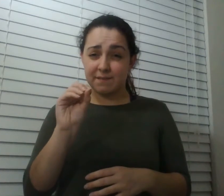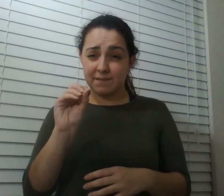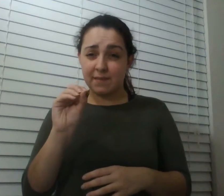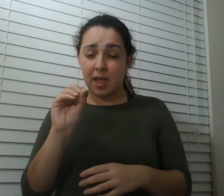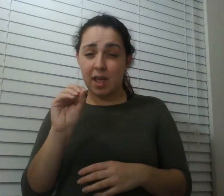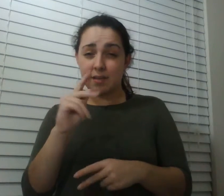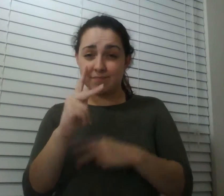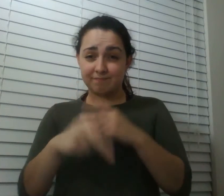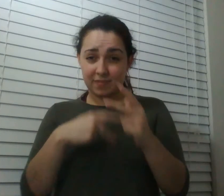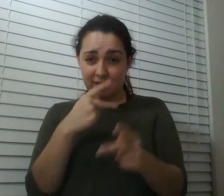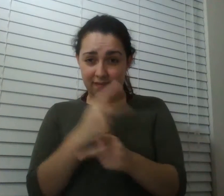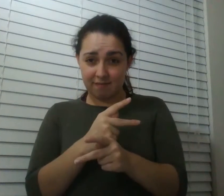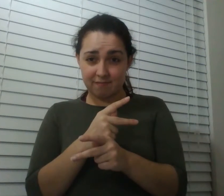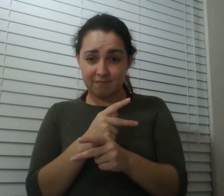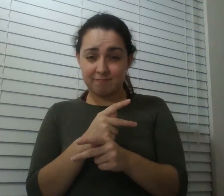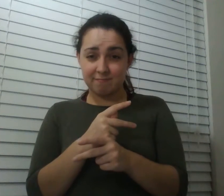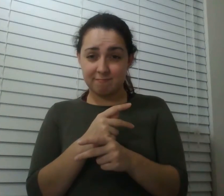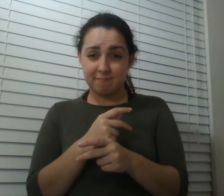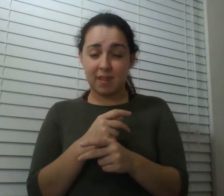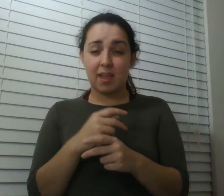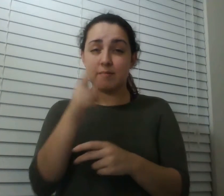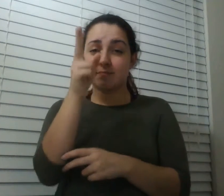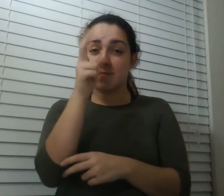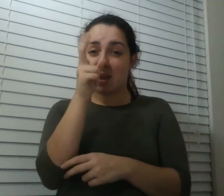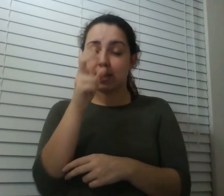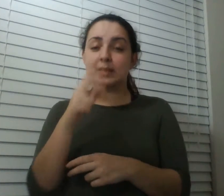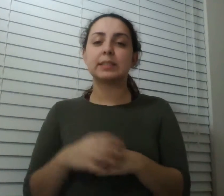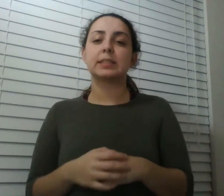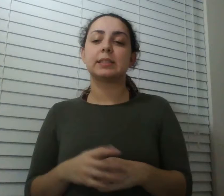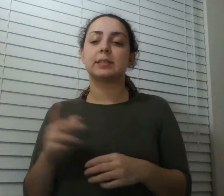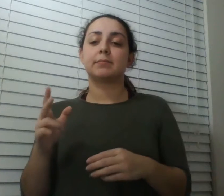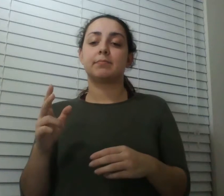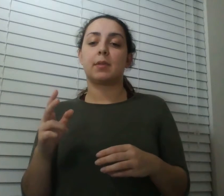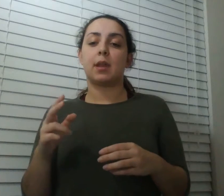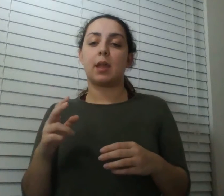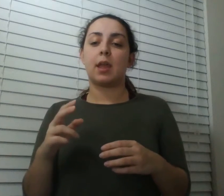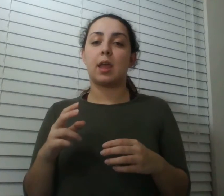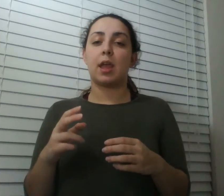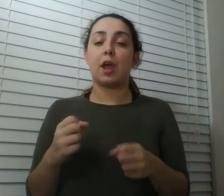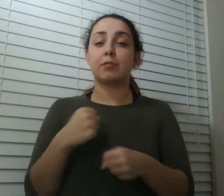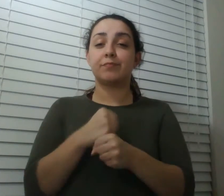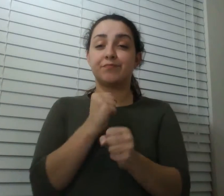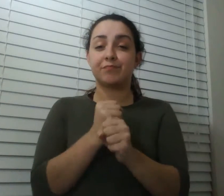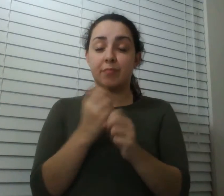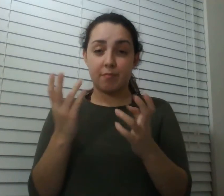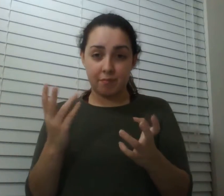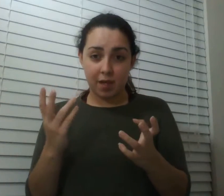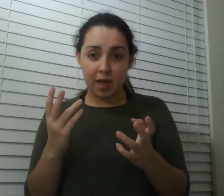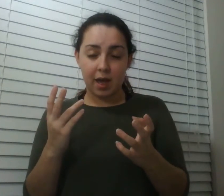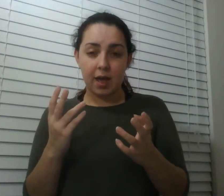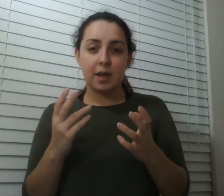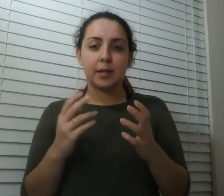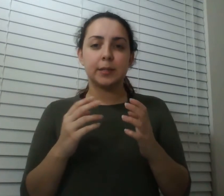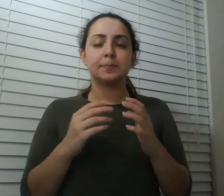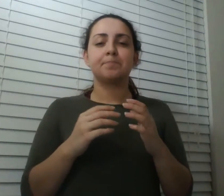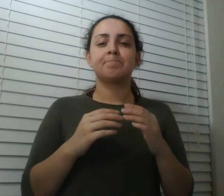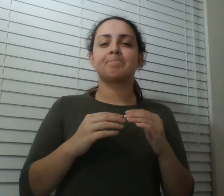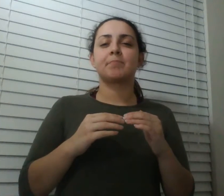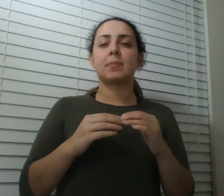experiences to build up a scale which he could say is is a five point scale zero one two three and four